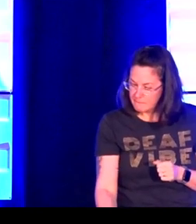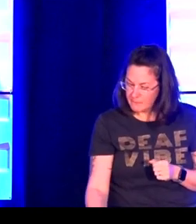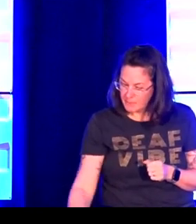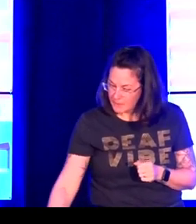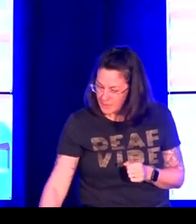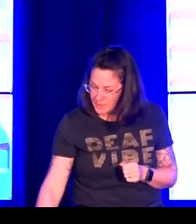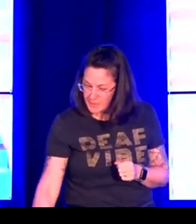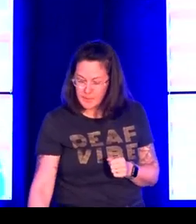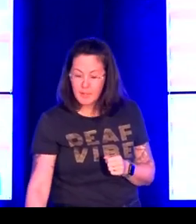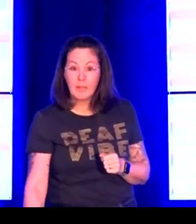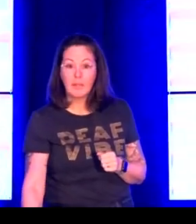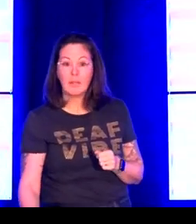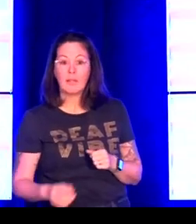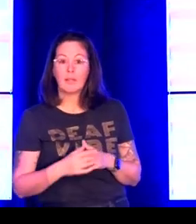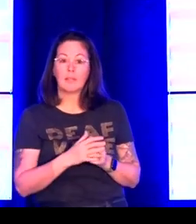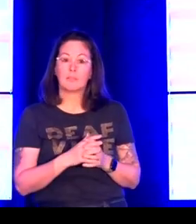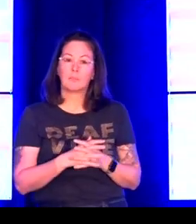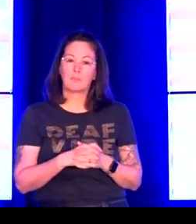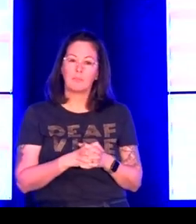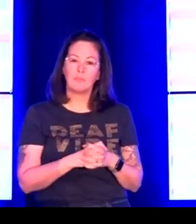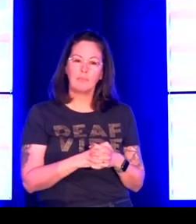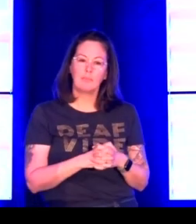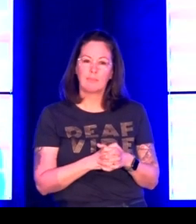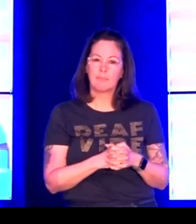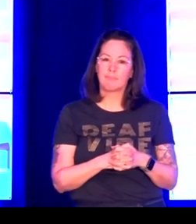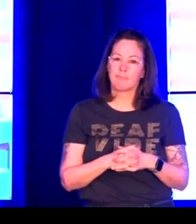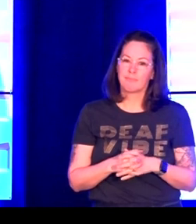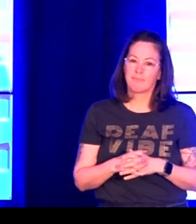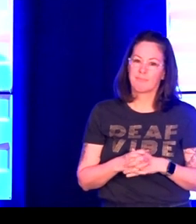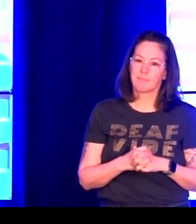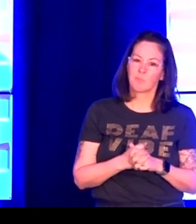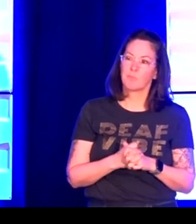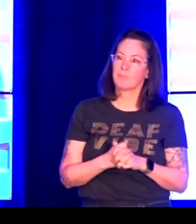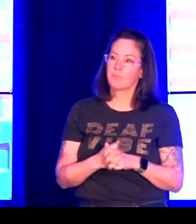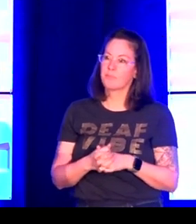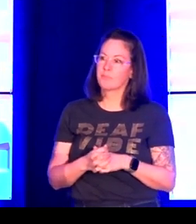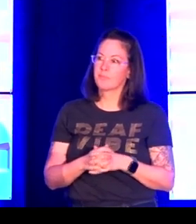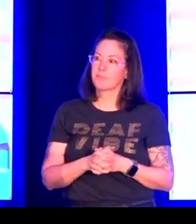how much power it has when a word has staying power